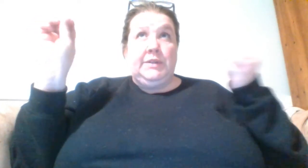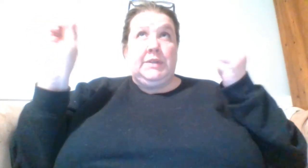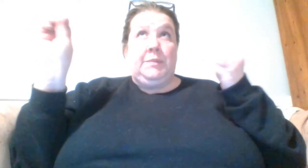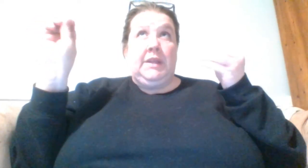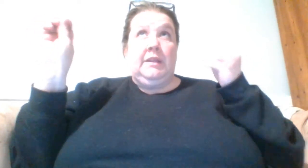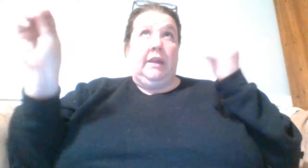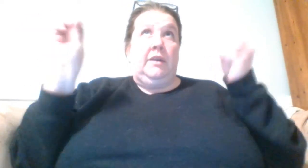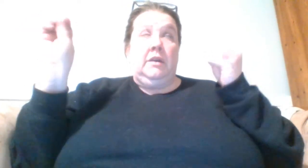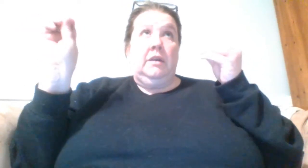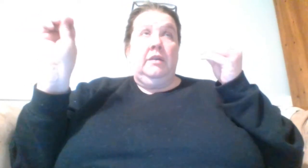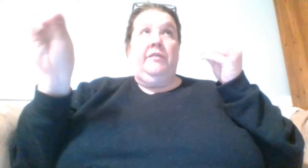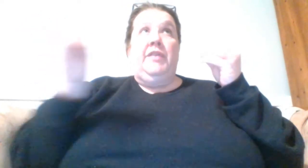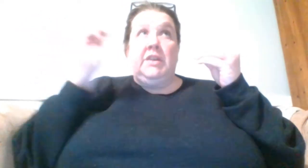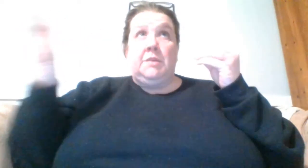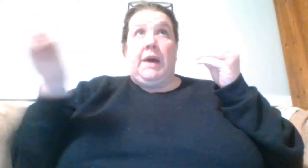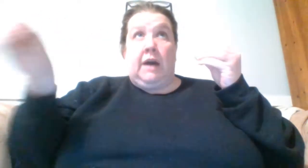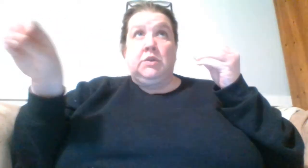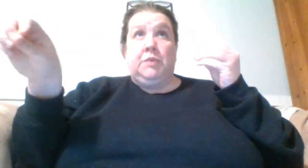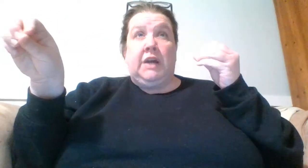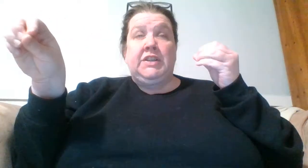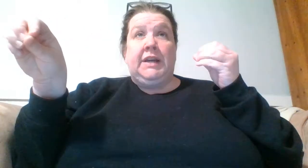do something like finish up a house project